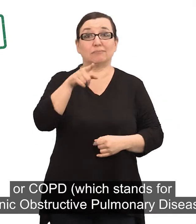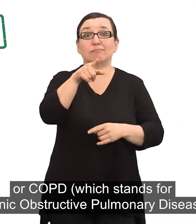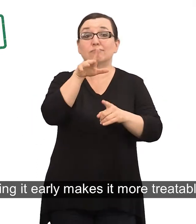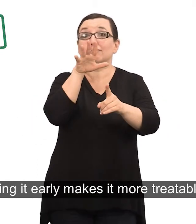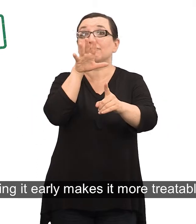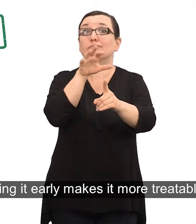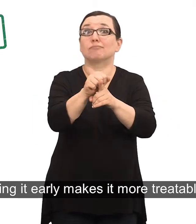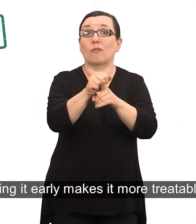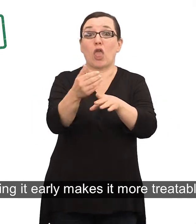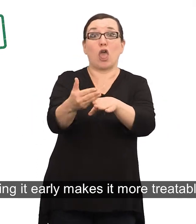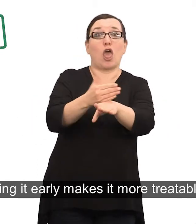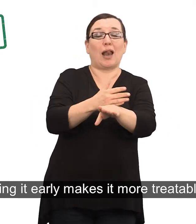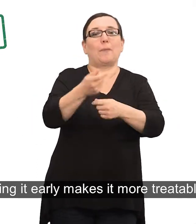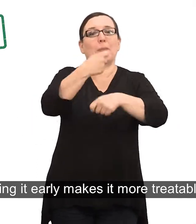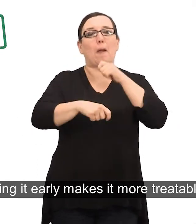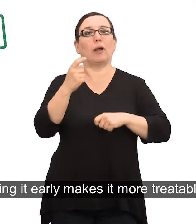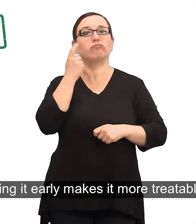finding it early makes it more treatable.